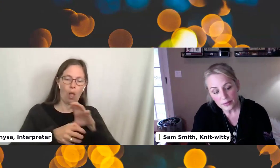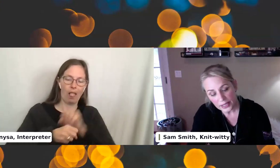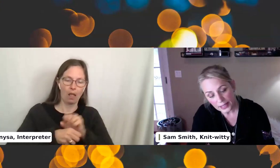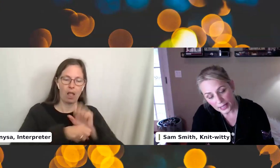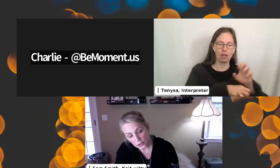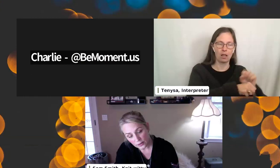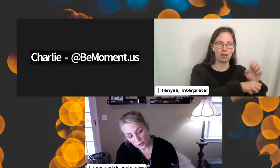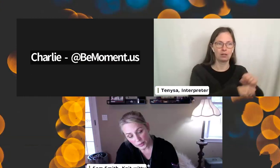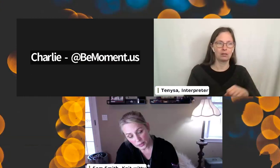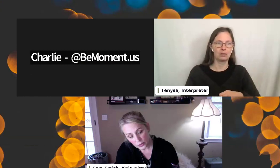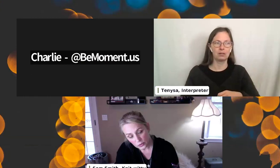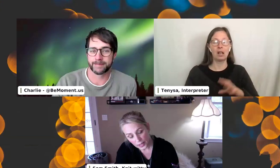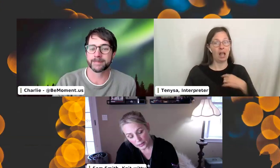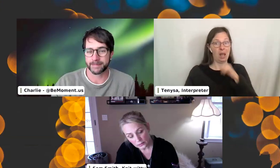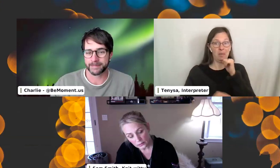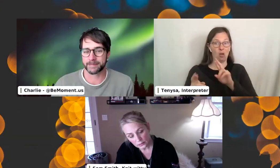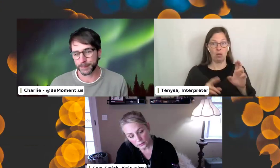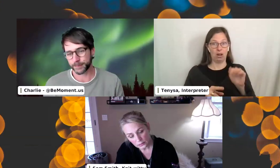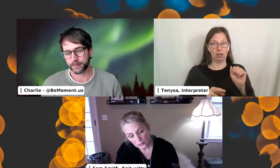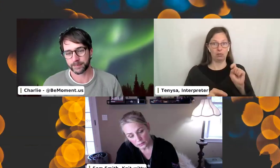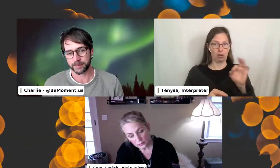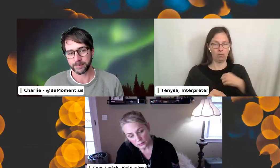But I'm not ready to cast off. I'm going to undo that.